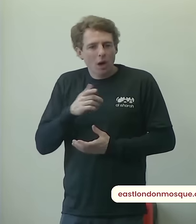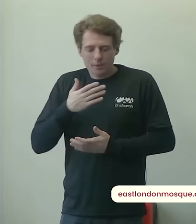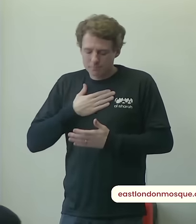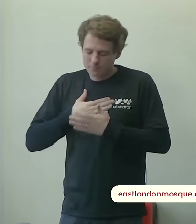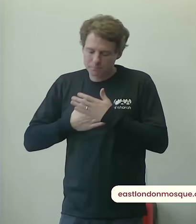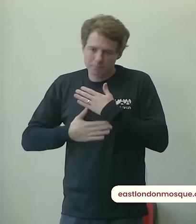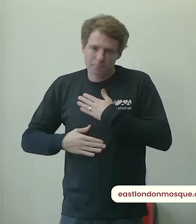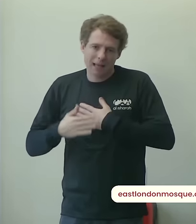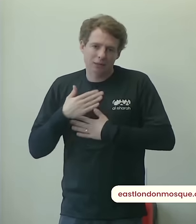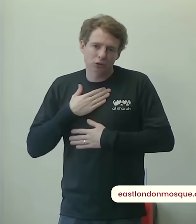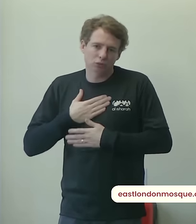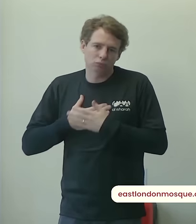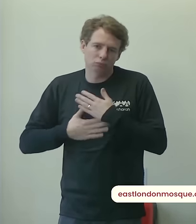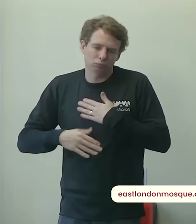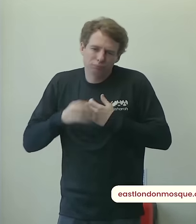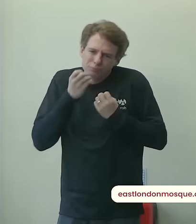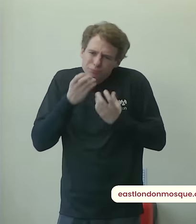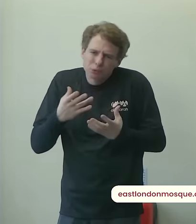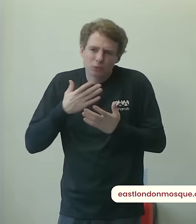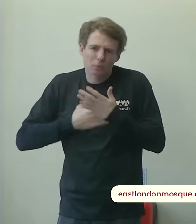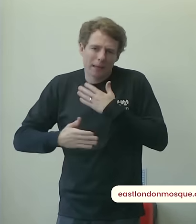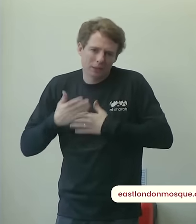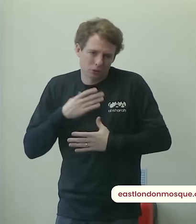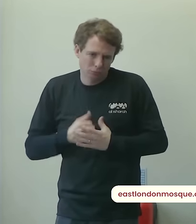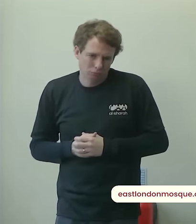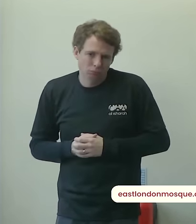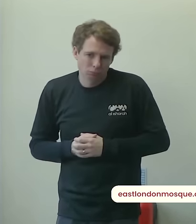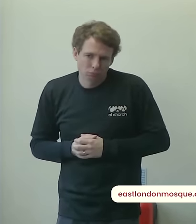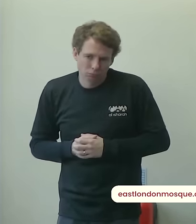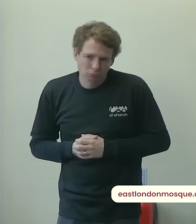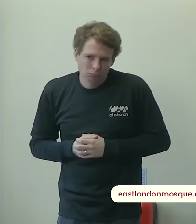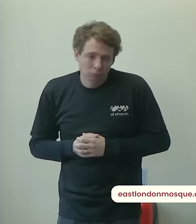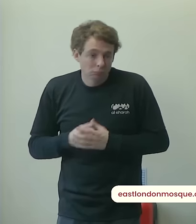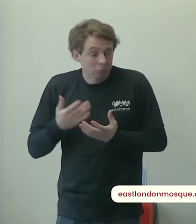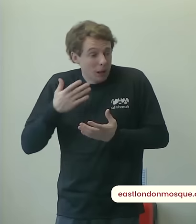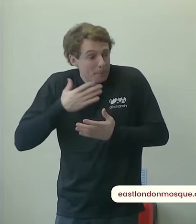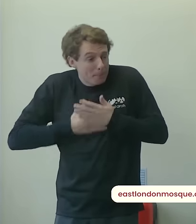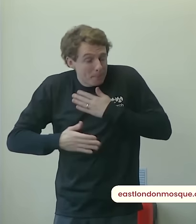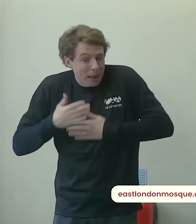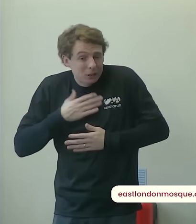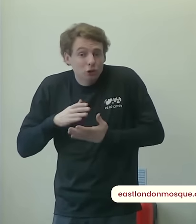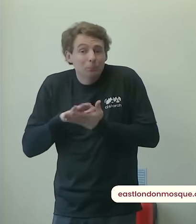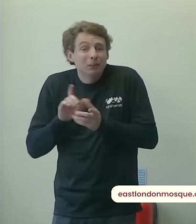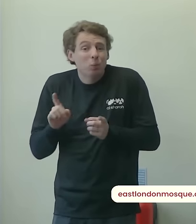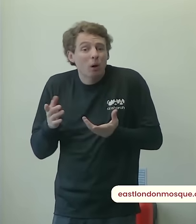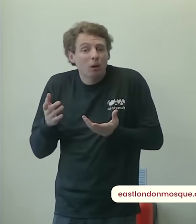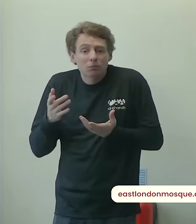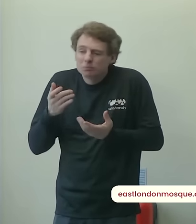sabrul jamil a beautiful patience is when you can still worship allah with a smile but your life is